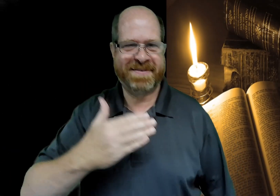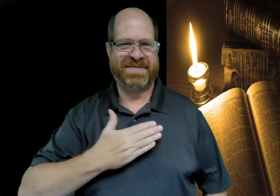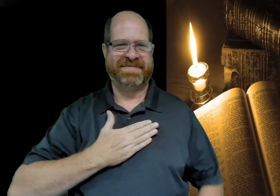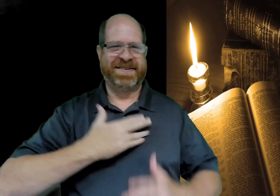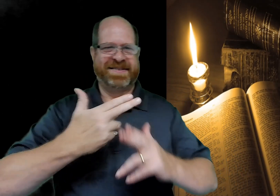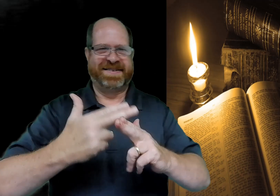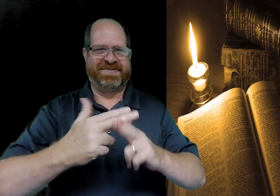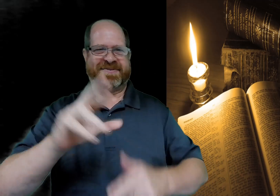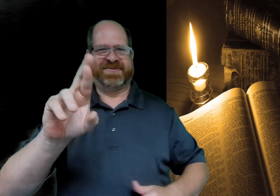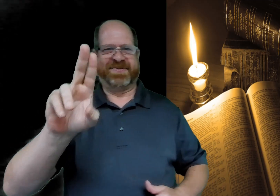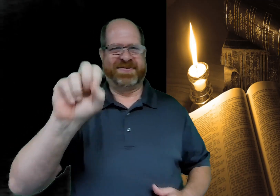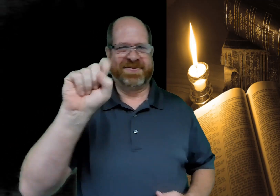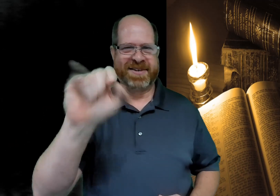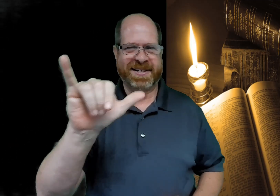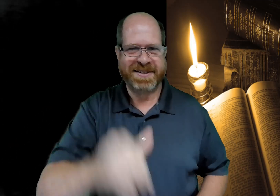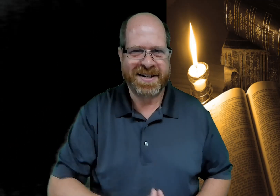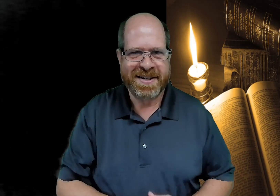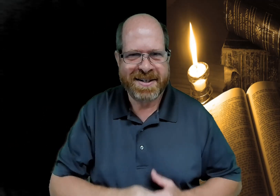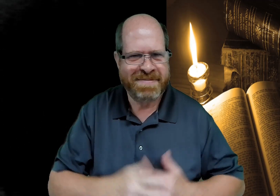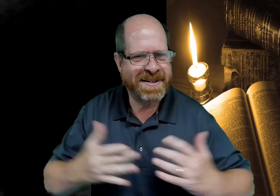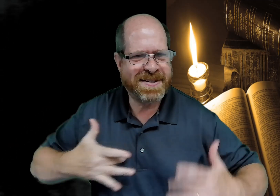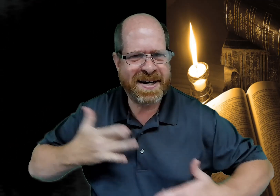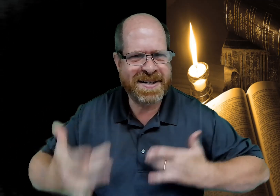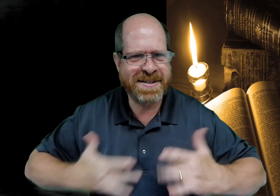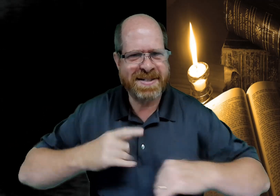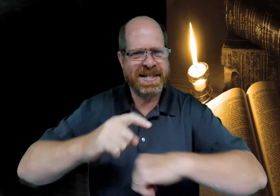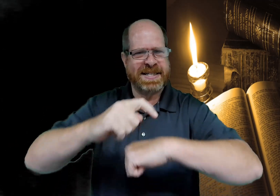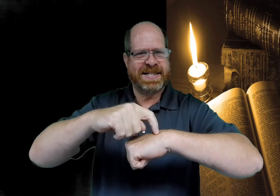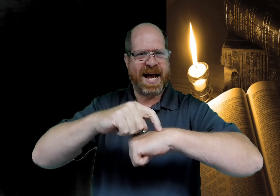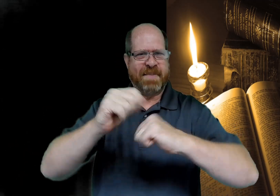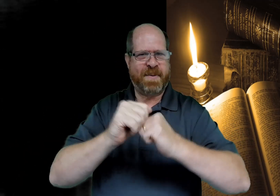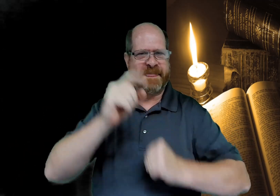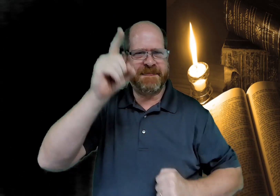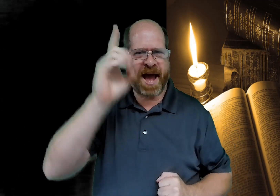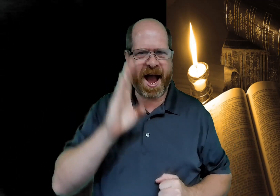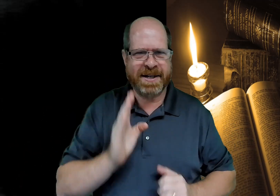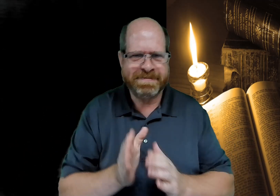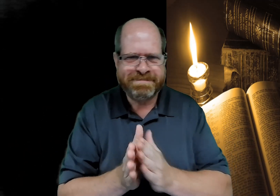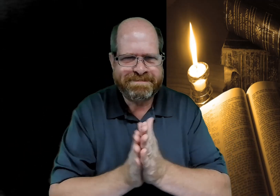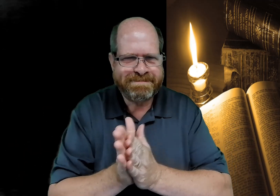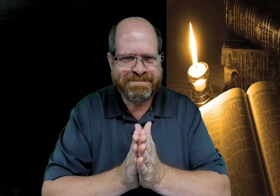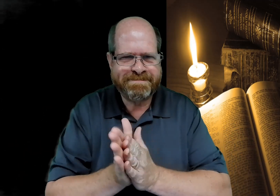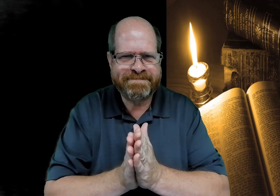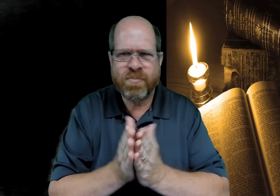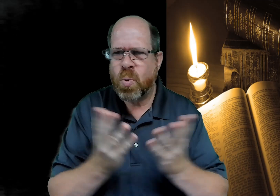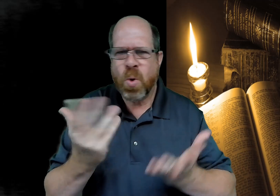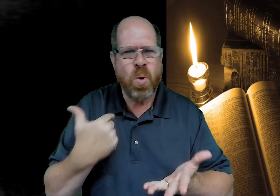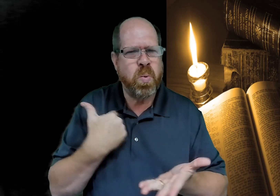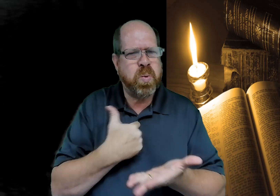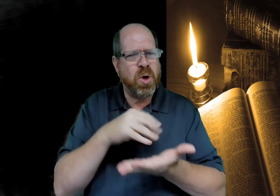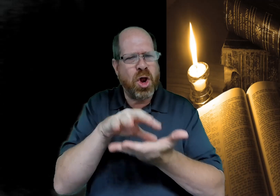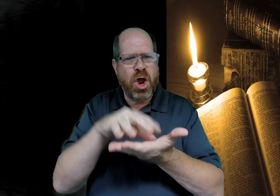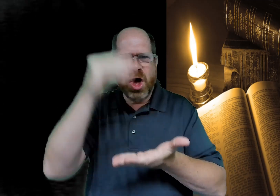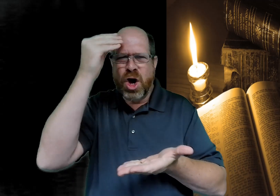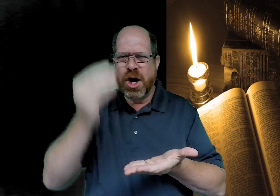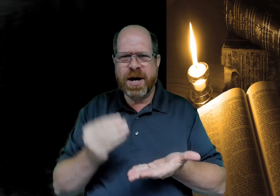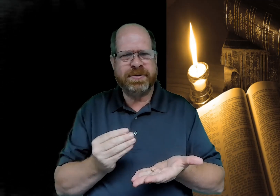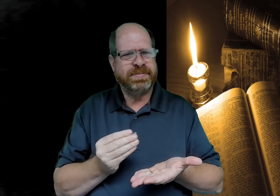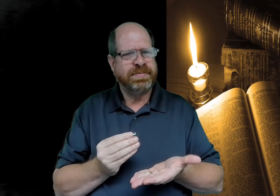hello my name is rusty i'm excited to have time with god let's see what